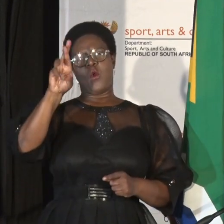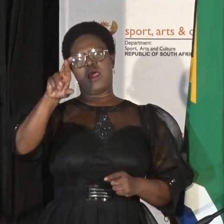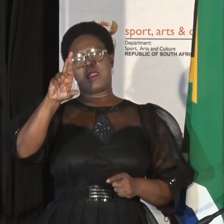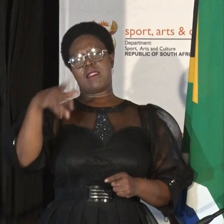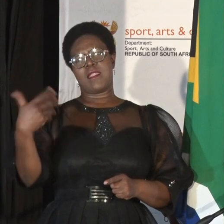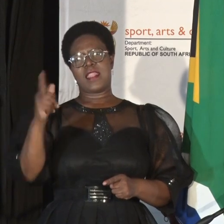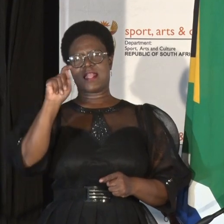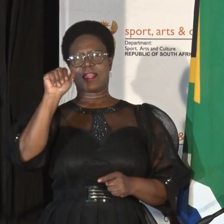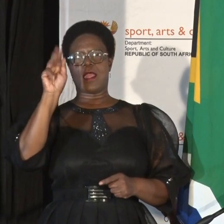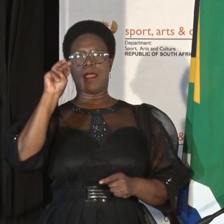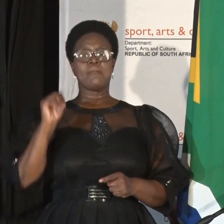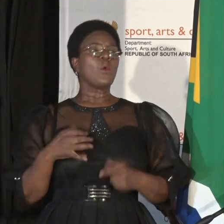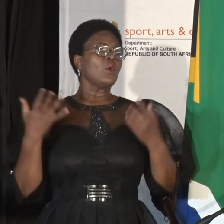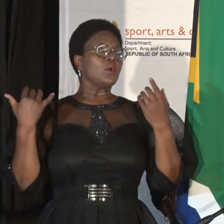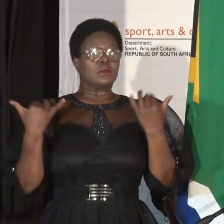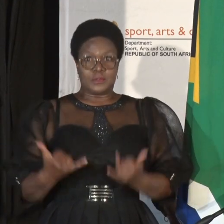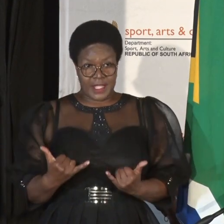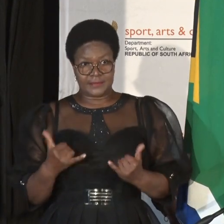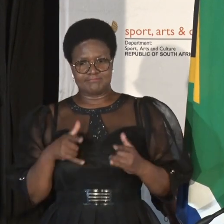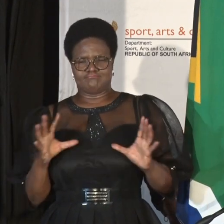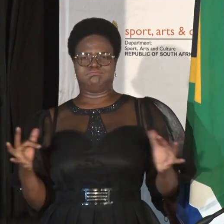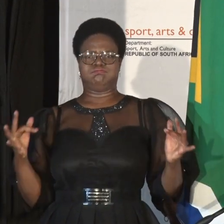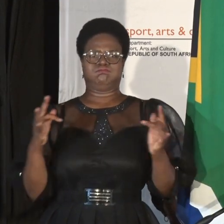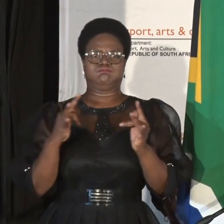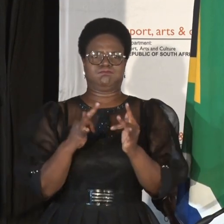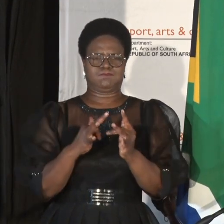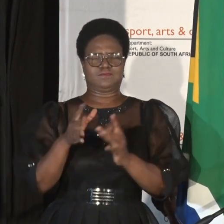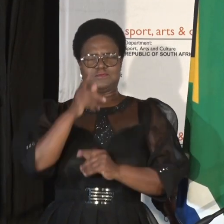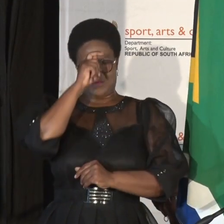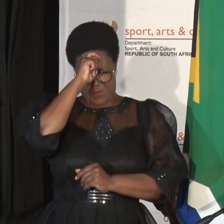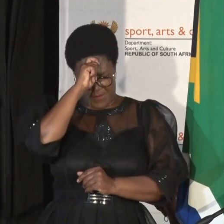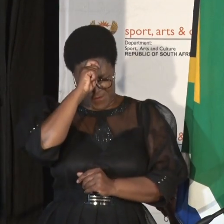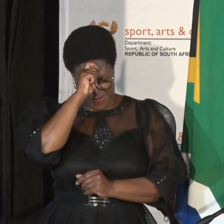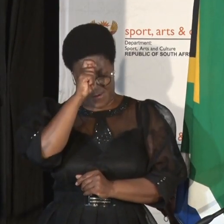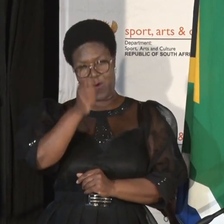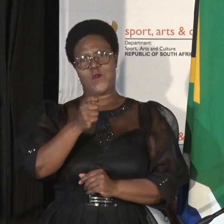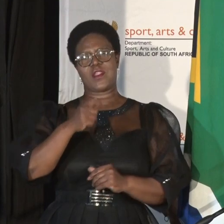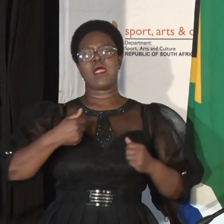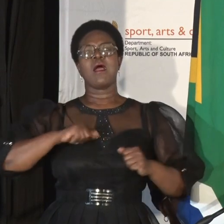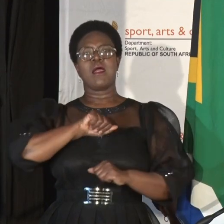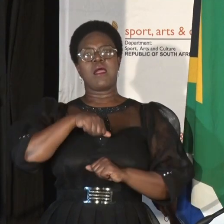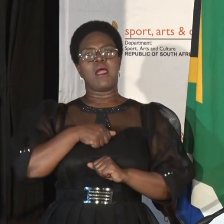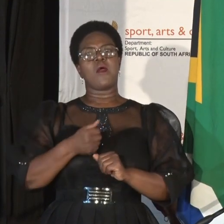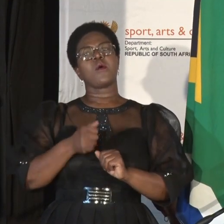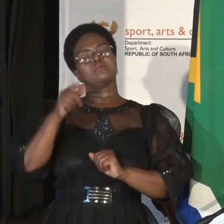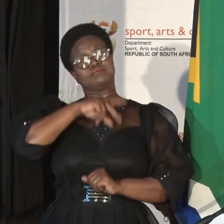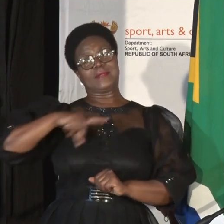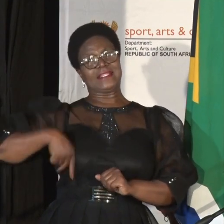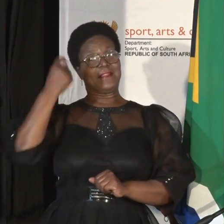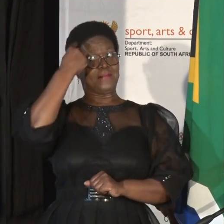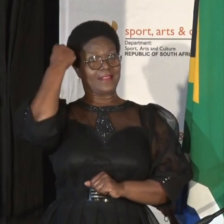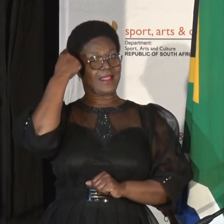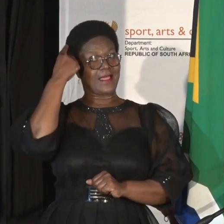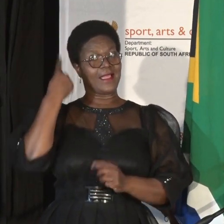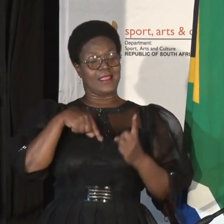We gather here today to honor our late president, the icon President Nelson Mandela. it was him